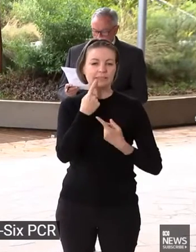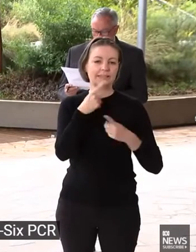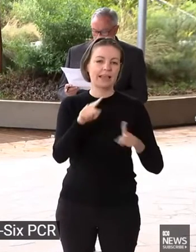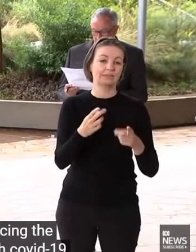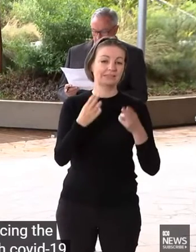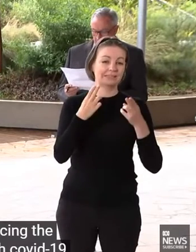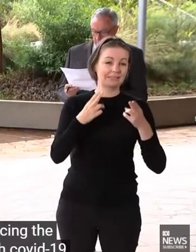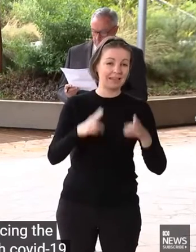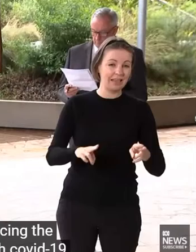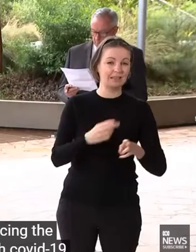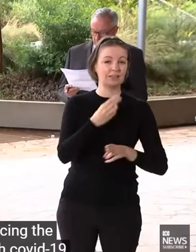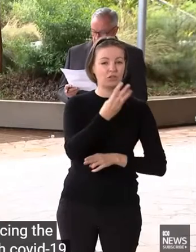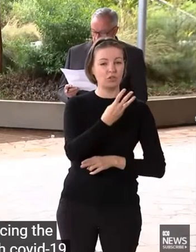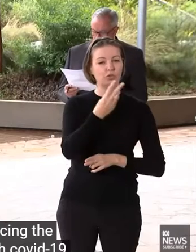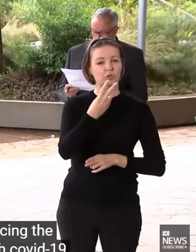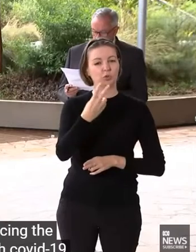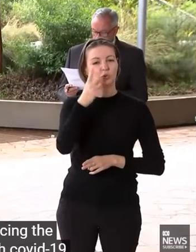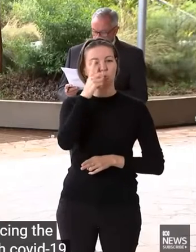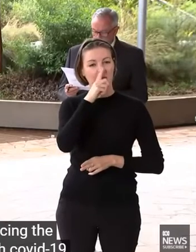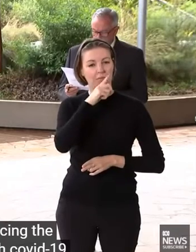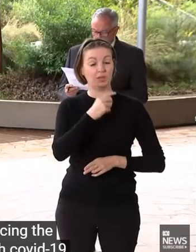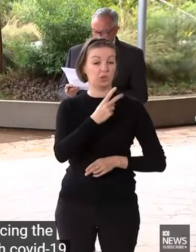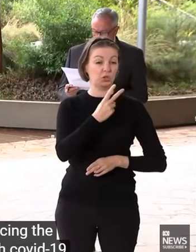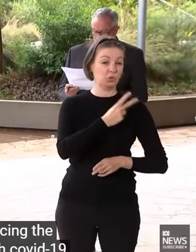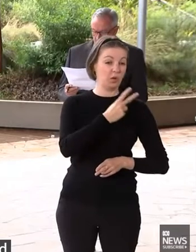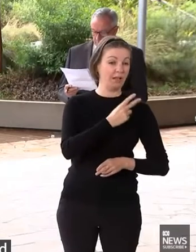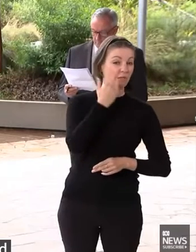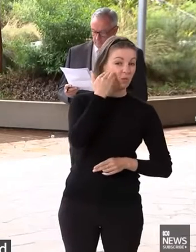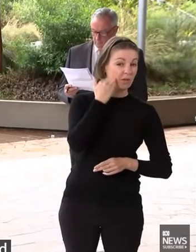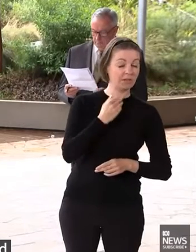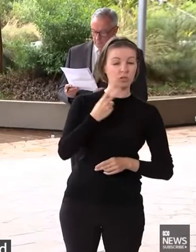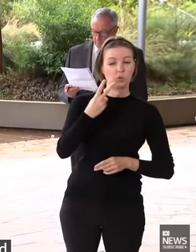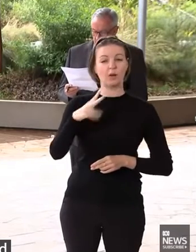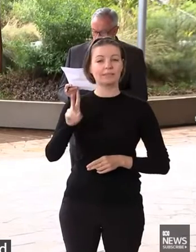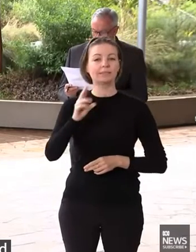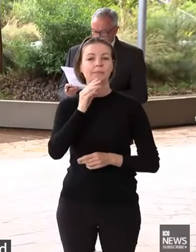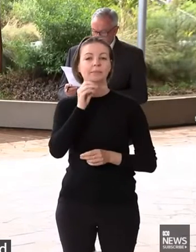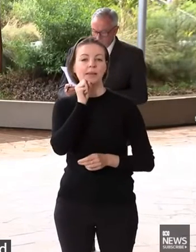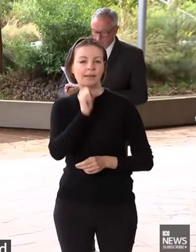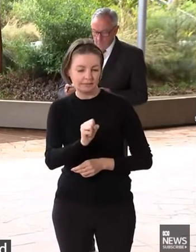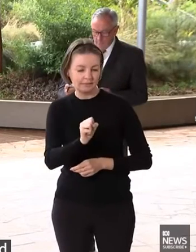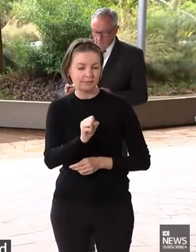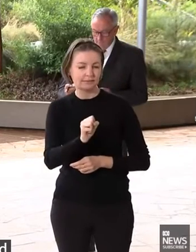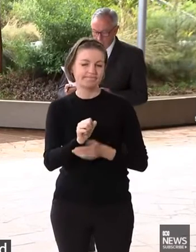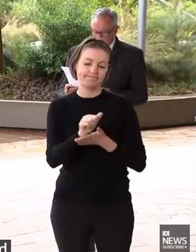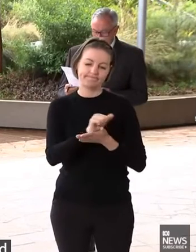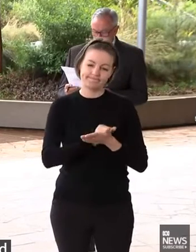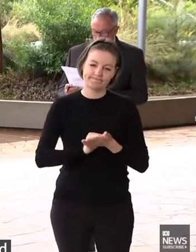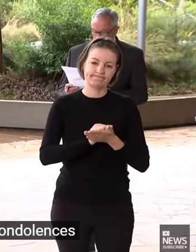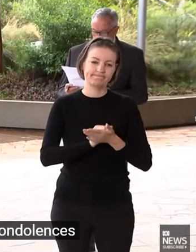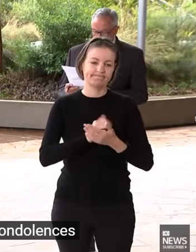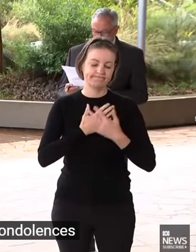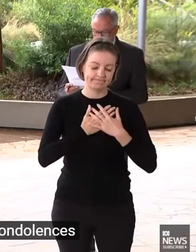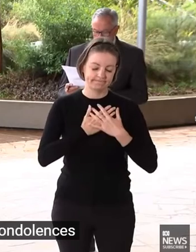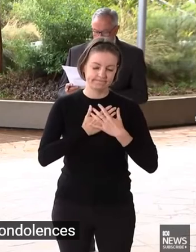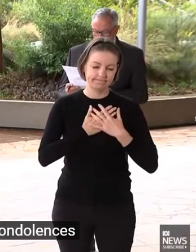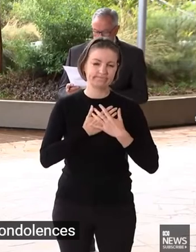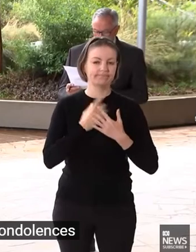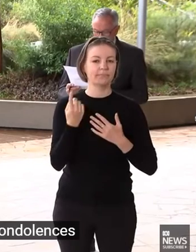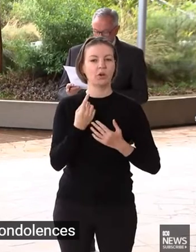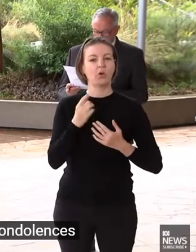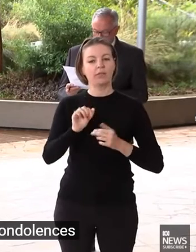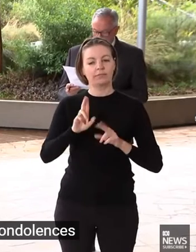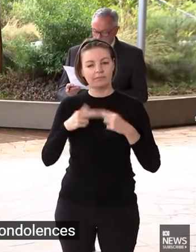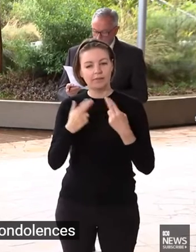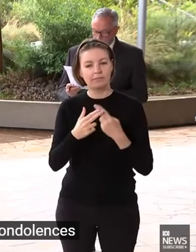with COVID-19, 12 women and 20 men. Can I pass my condolences to the loved ones